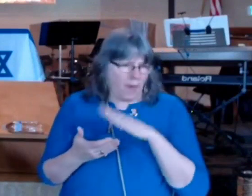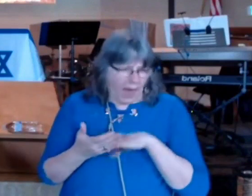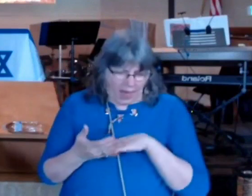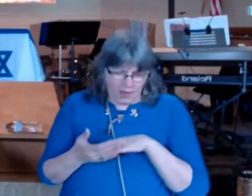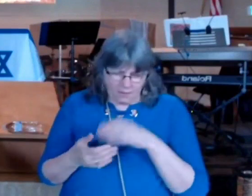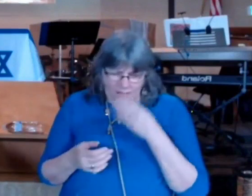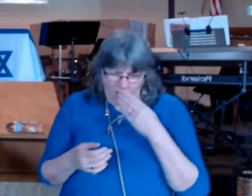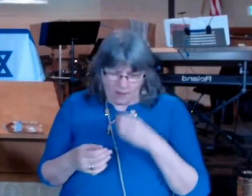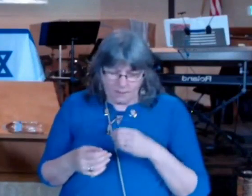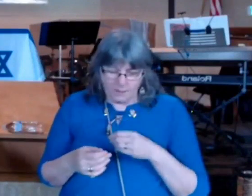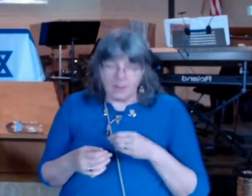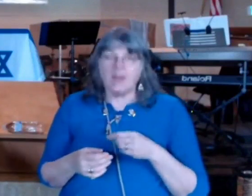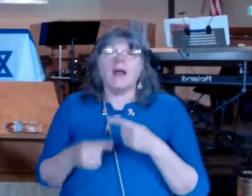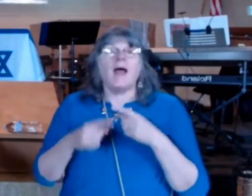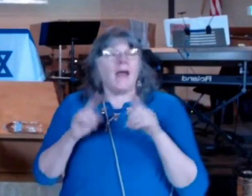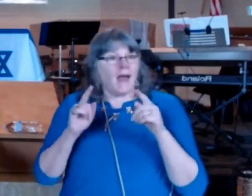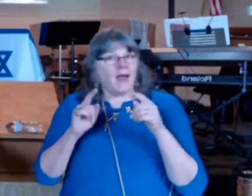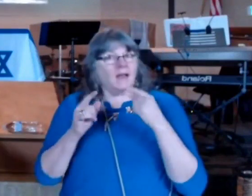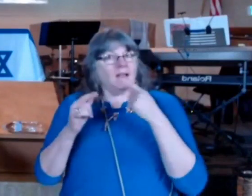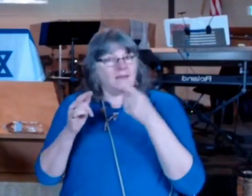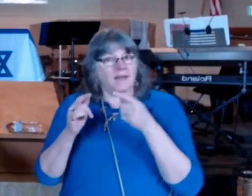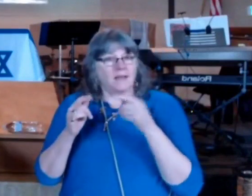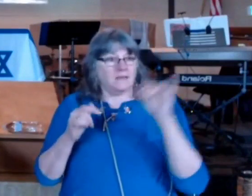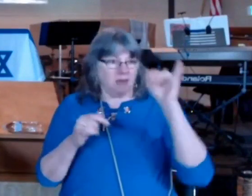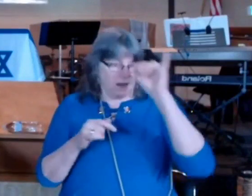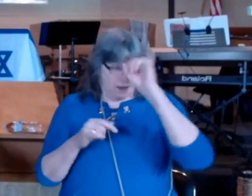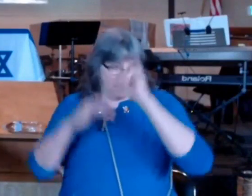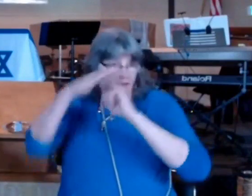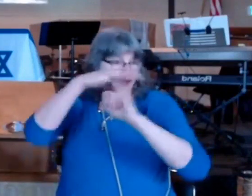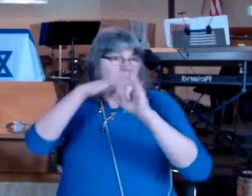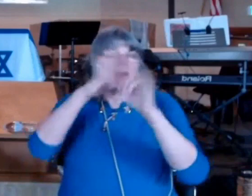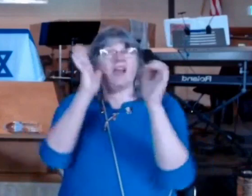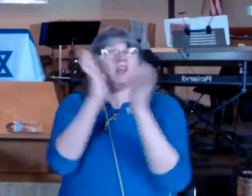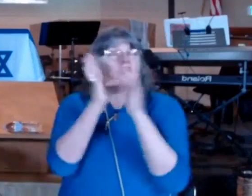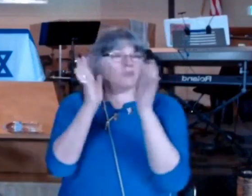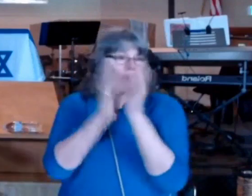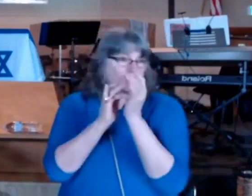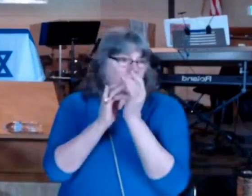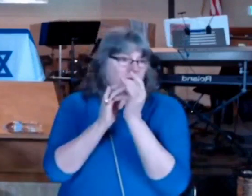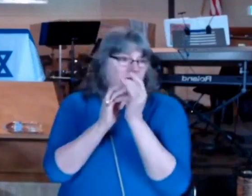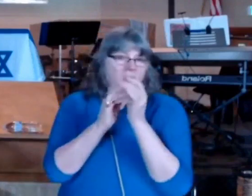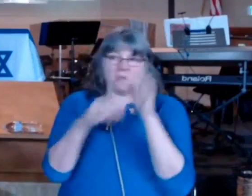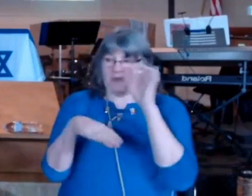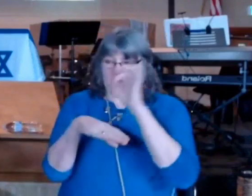was rejected and despised